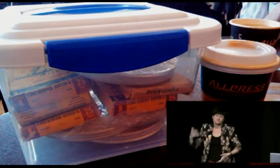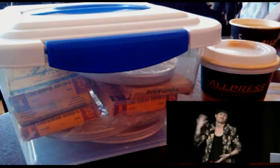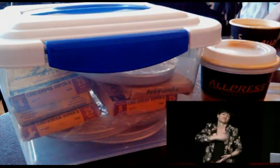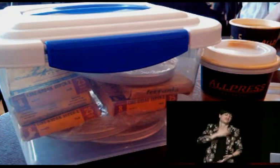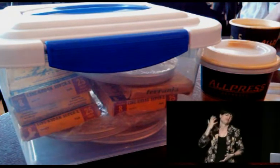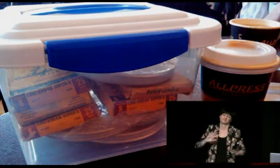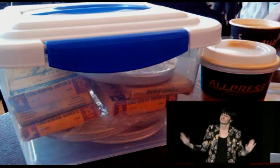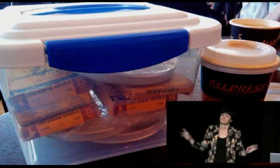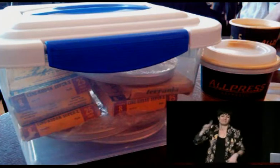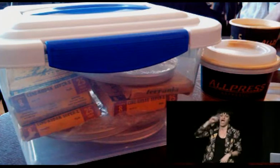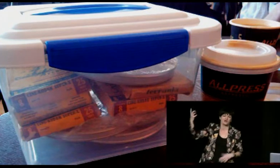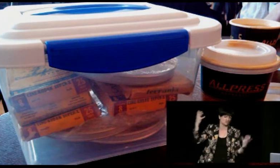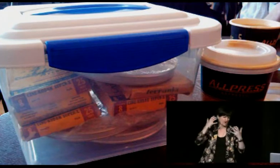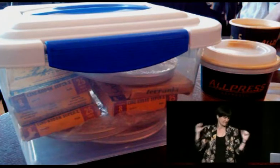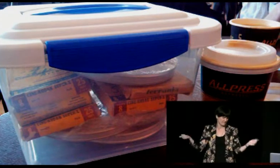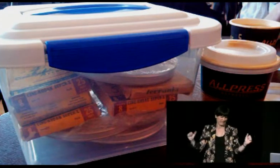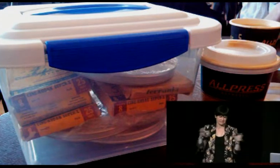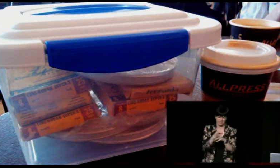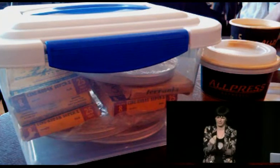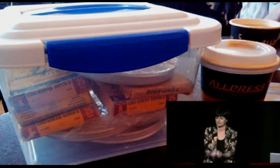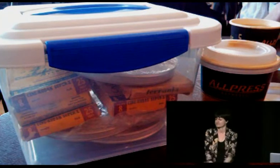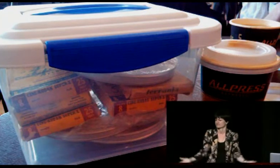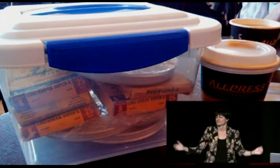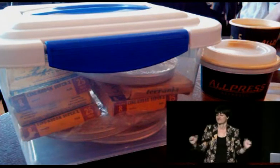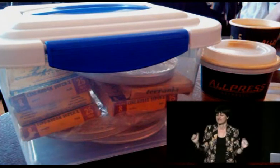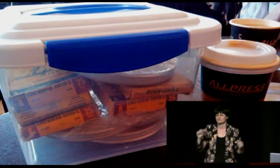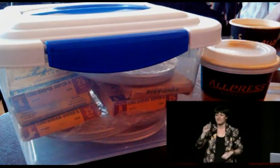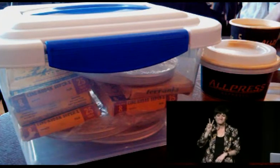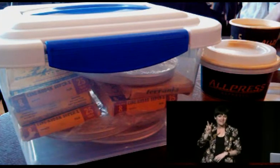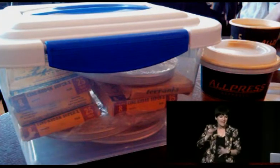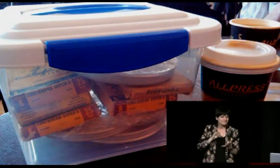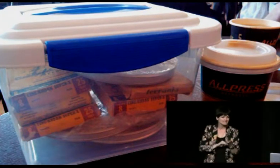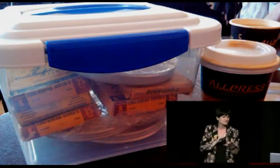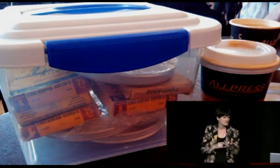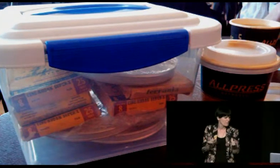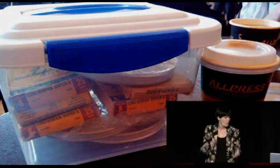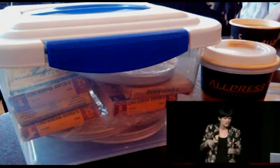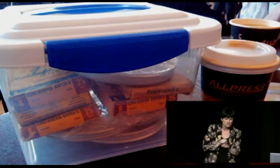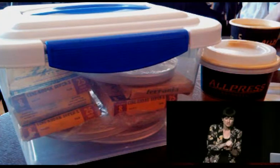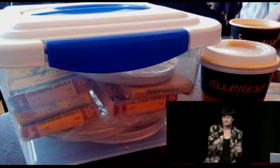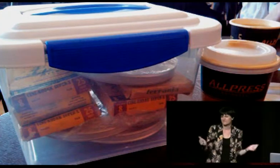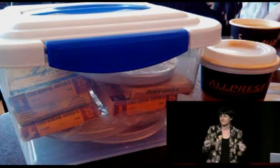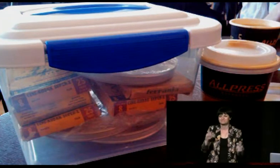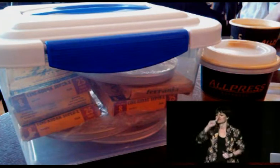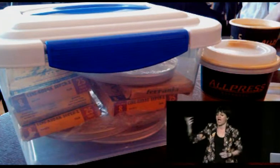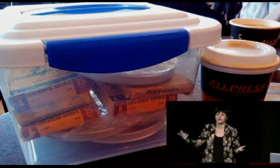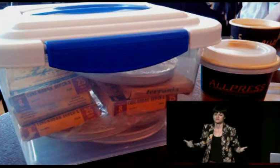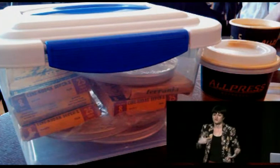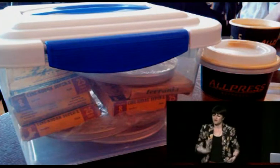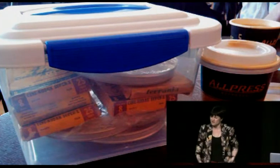the wedding to his late wife. Unfortunately, we sent them to various commercial operations to get digitised and none of them could do